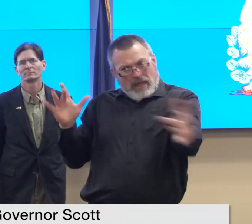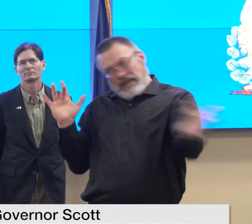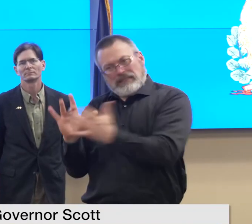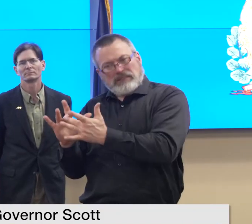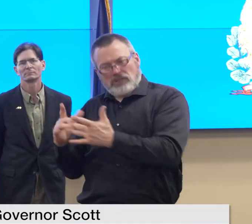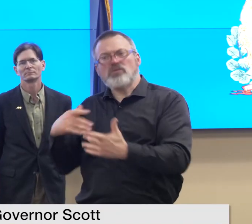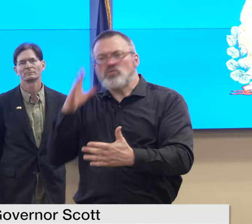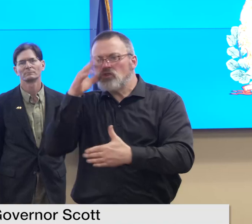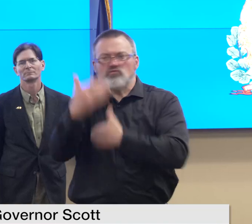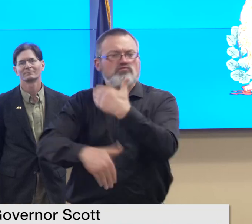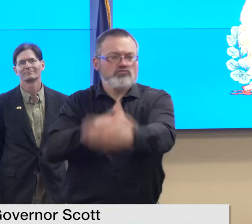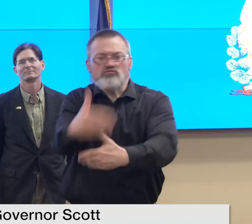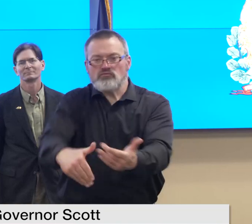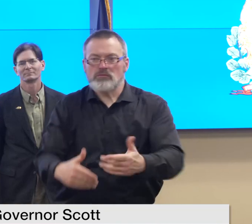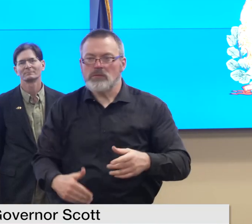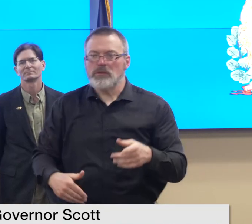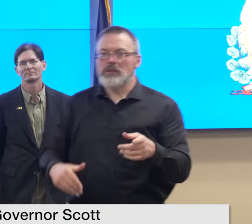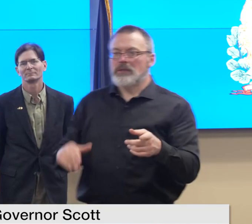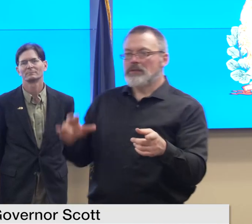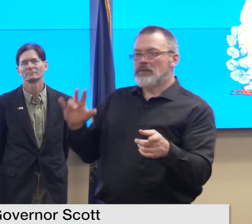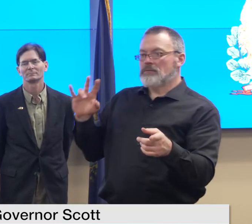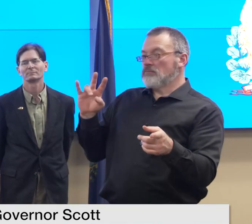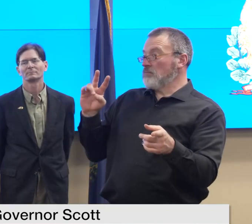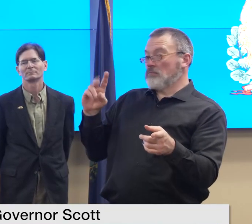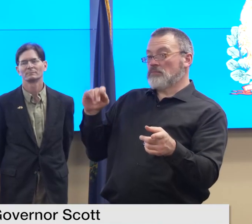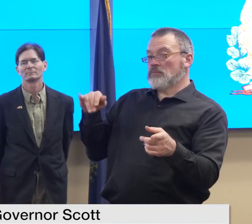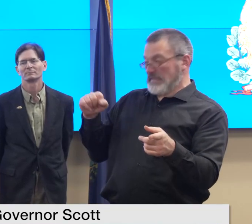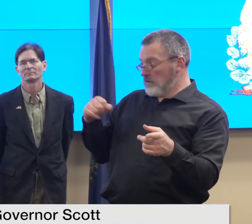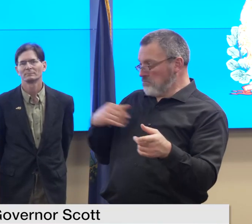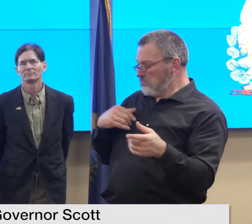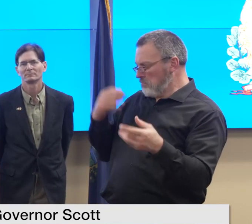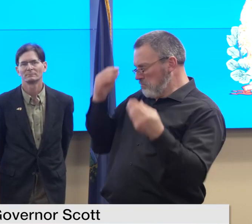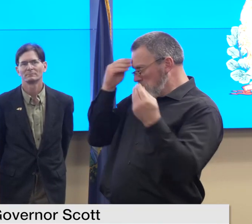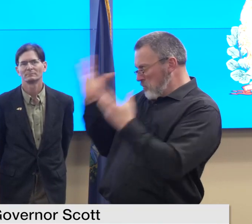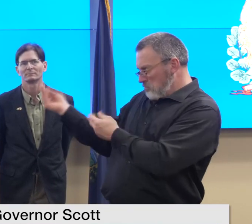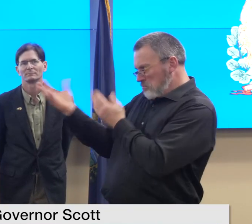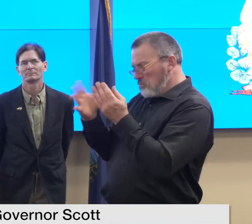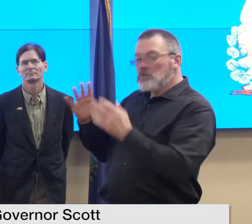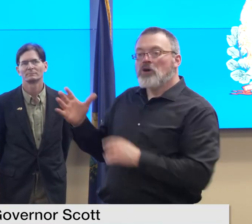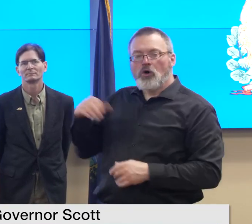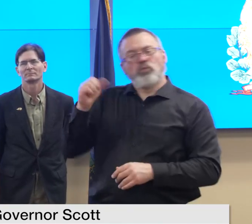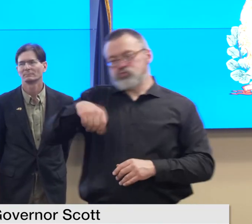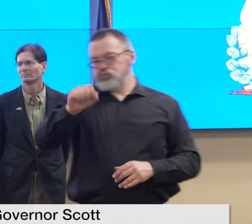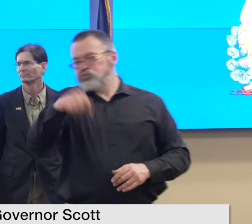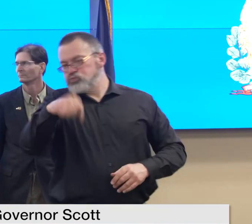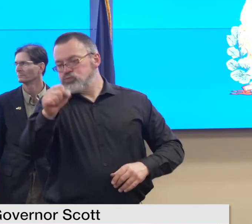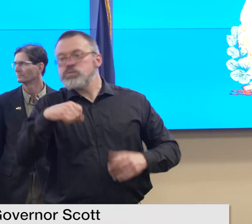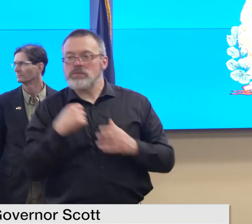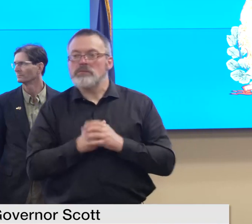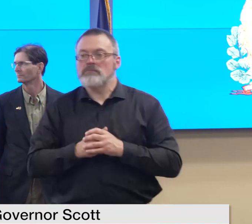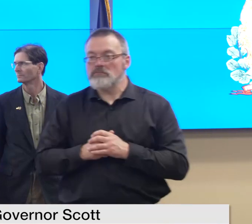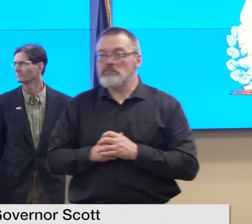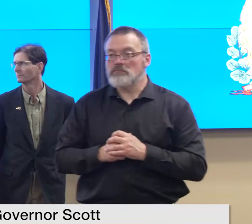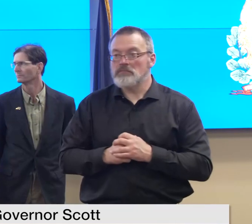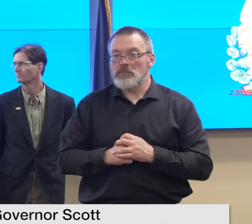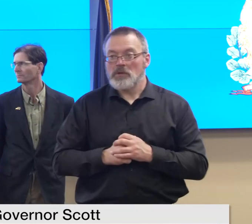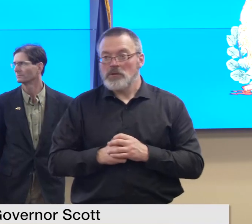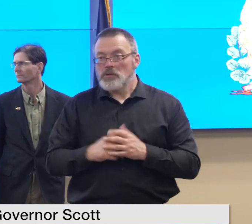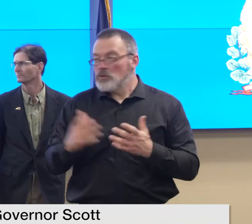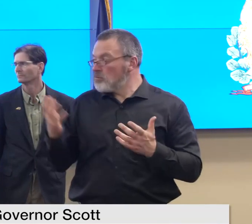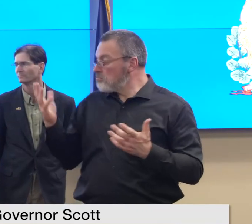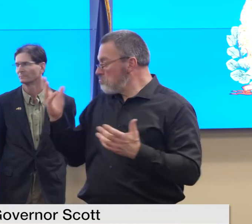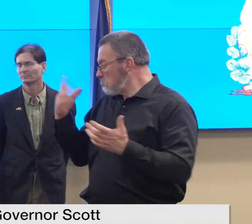seoc yeah let's trade in for afterwards all for sure i'm easy to find but i'll get you a card is there anything that i missed there okay